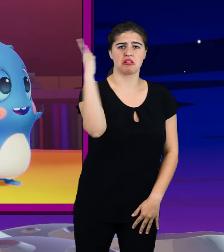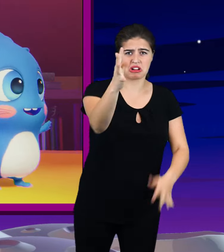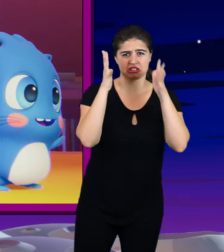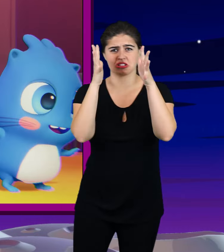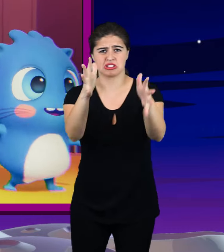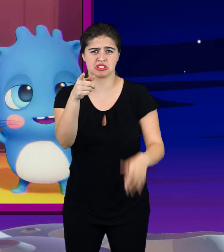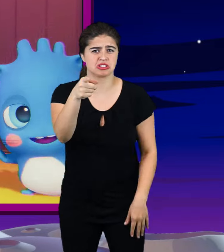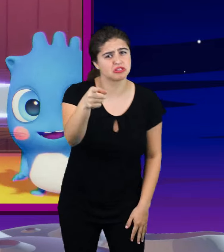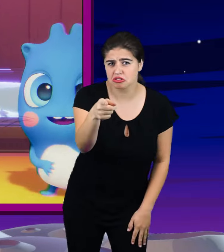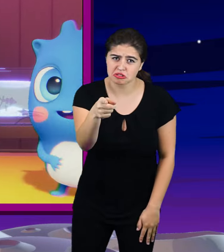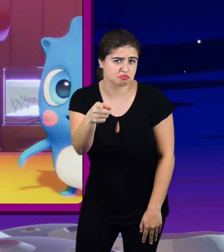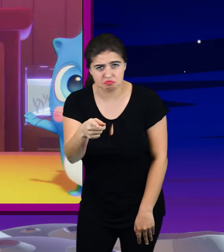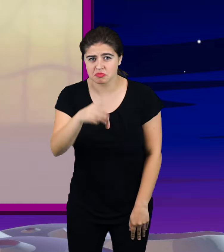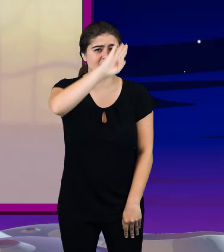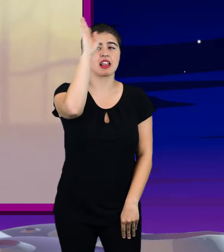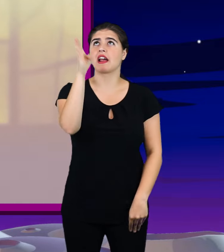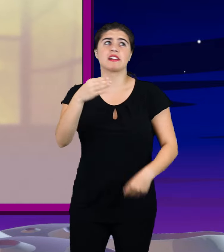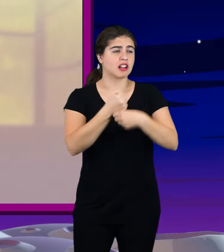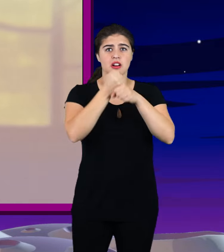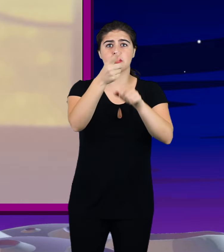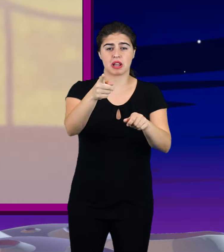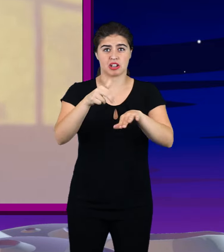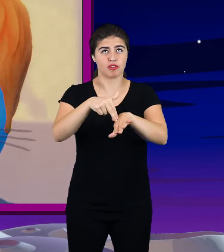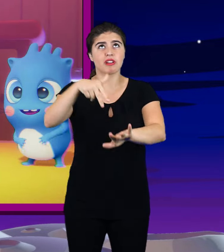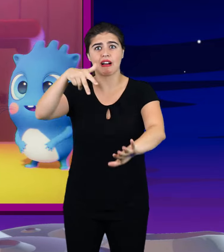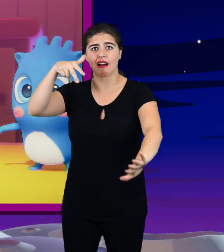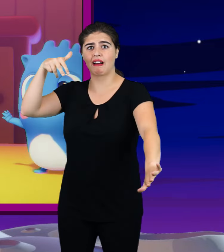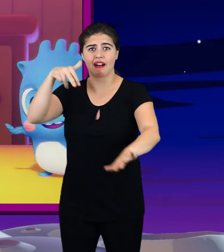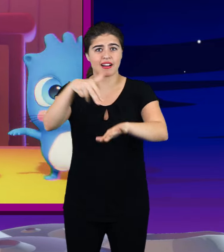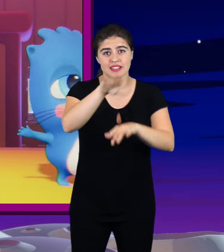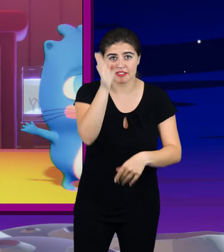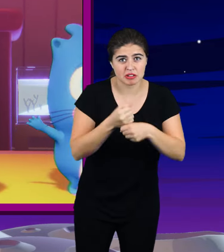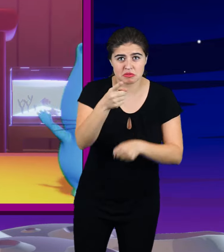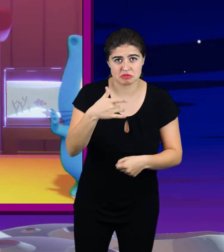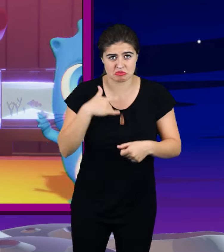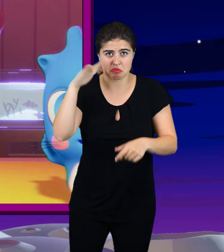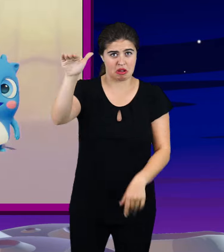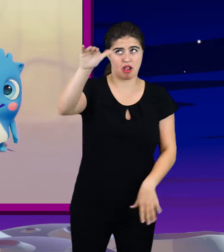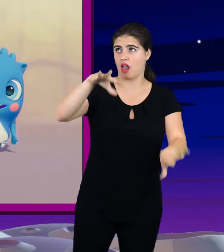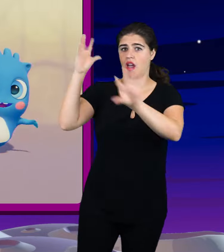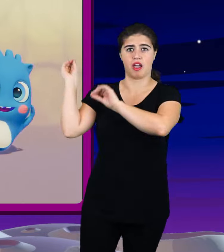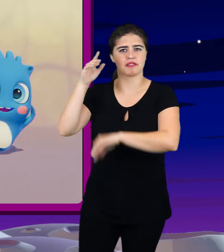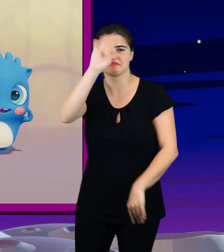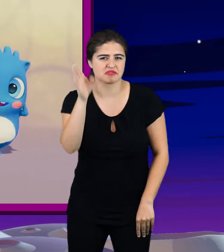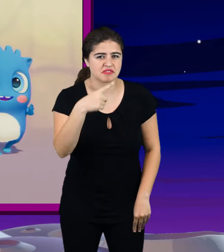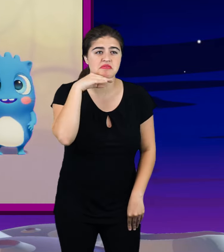and desert you Never gonna make you cry Never gonna say goodbye Never gonna turn